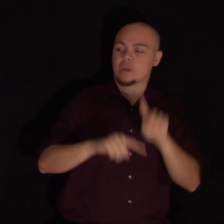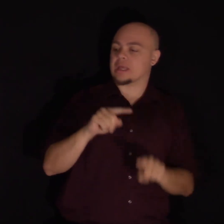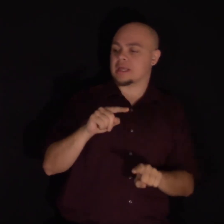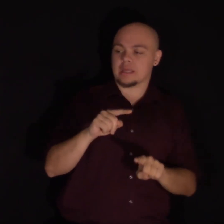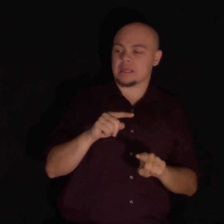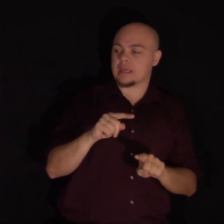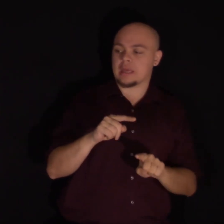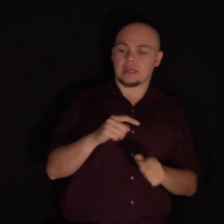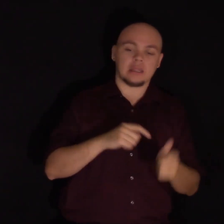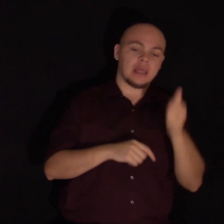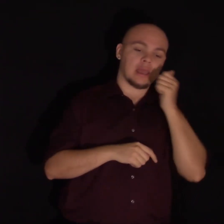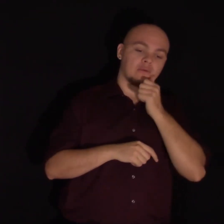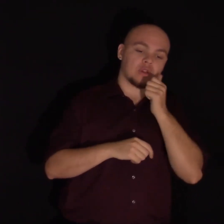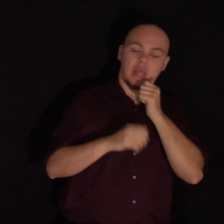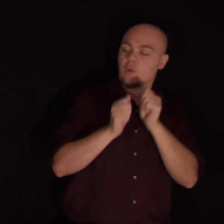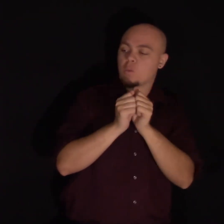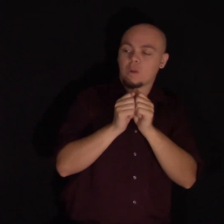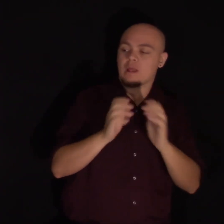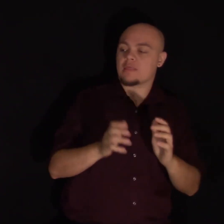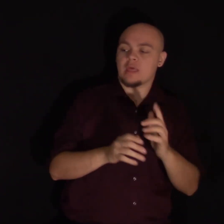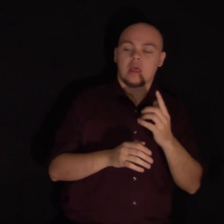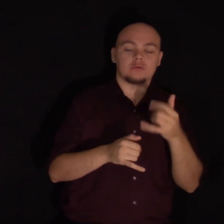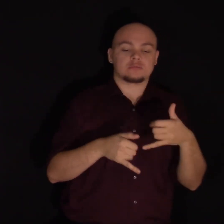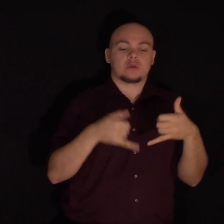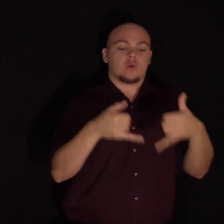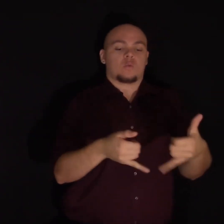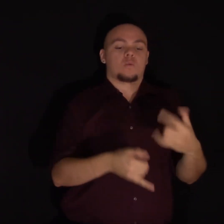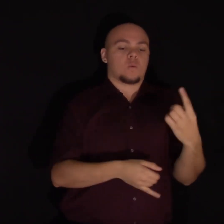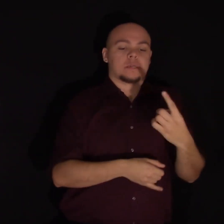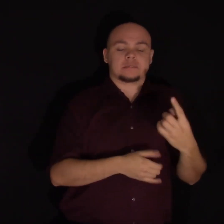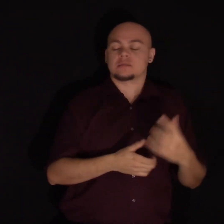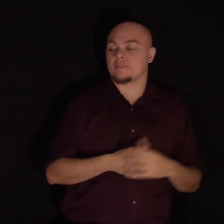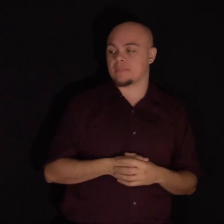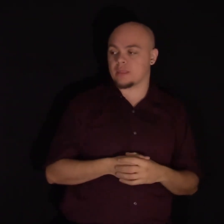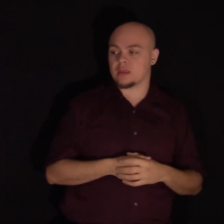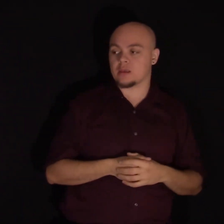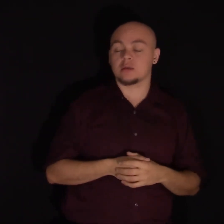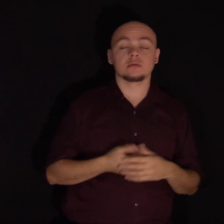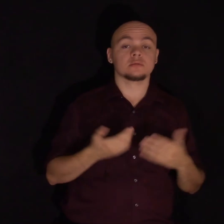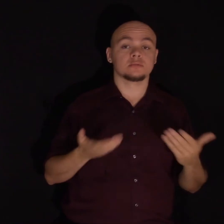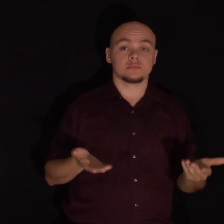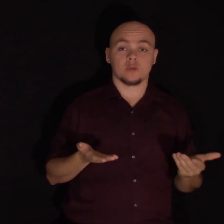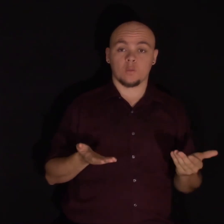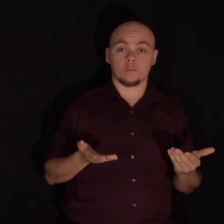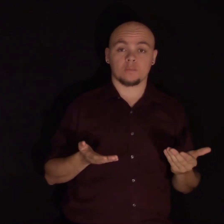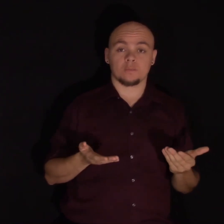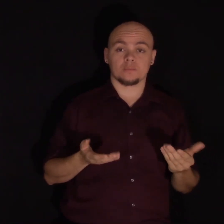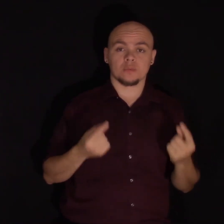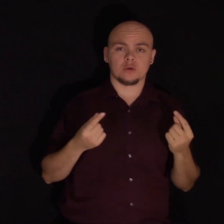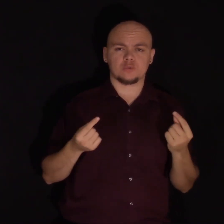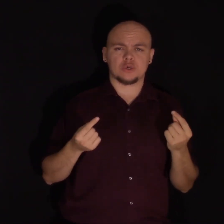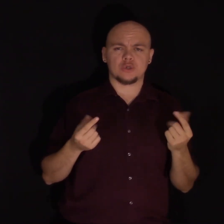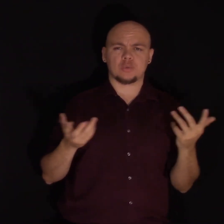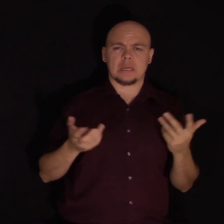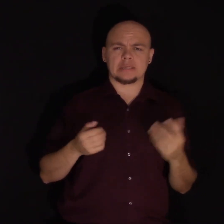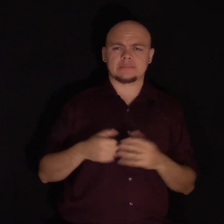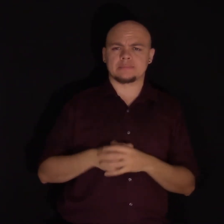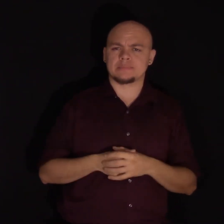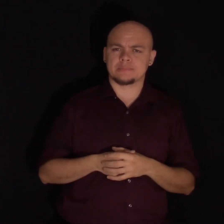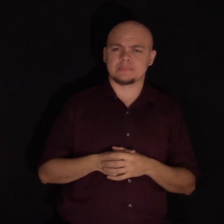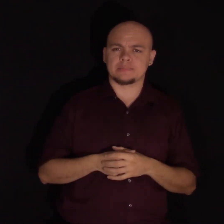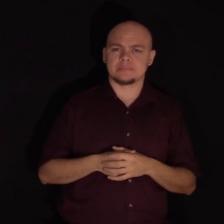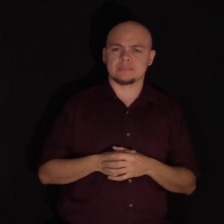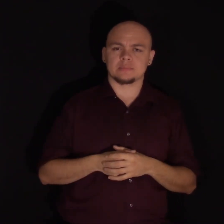the day without an award. So, what can we do? How can we